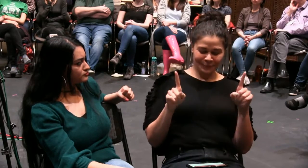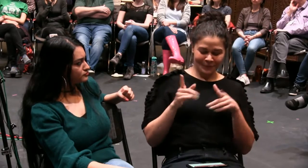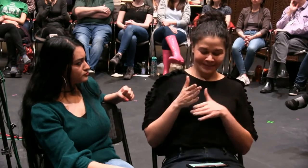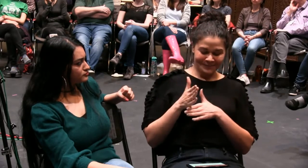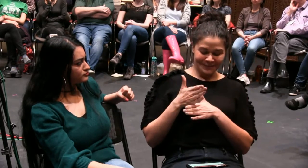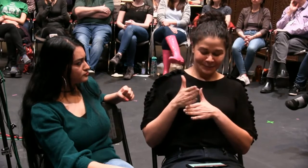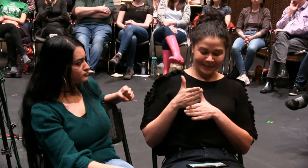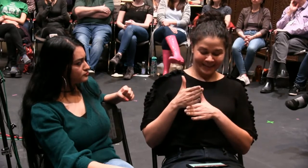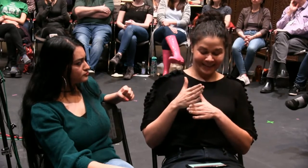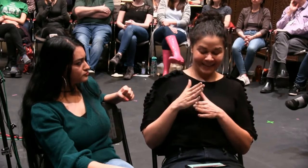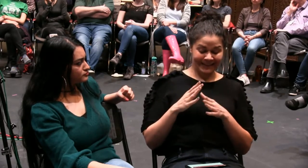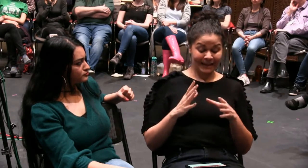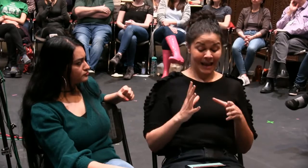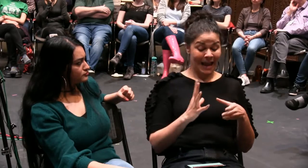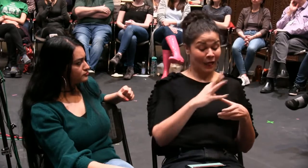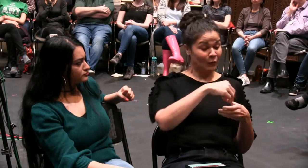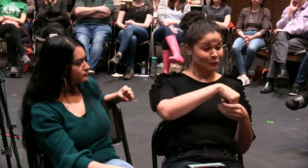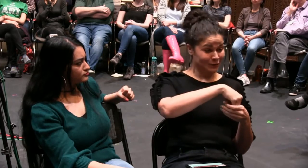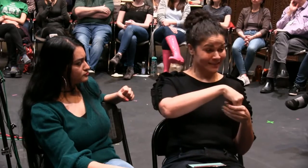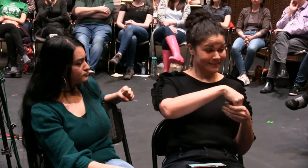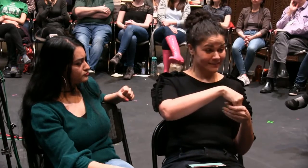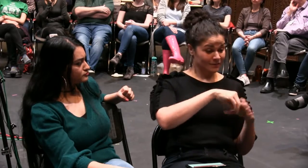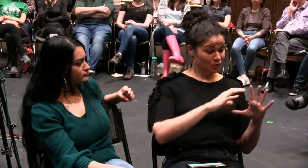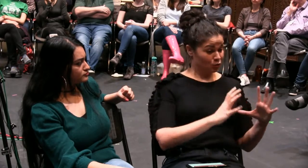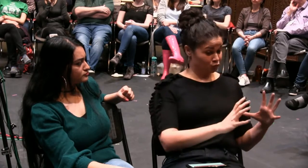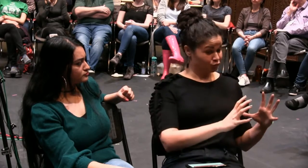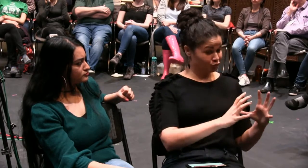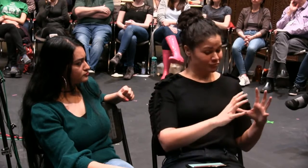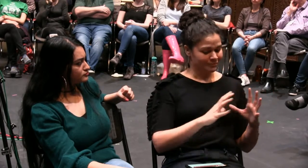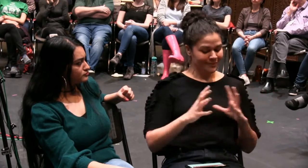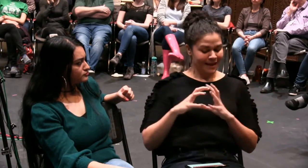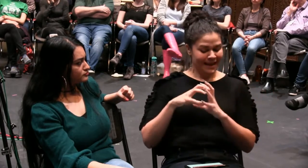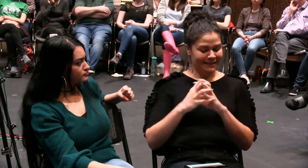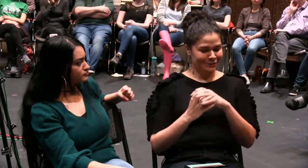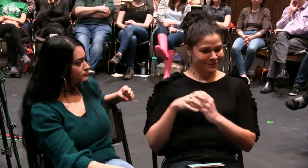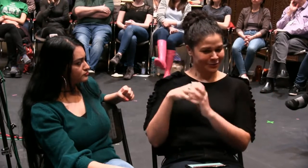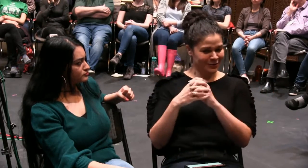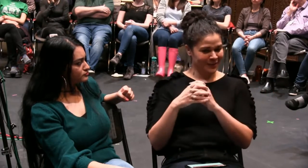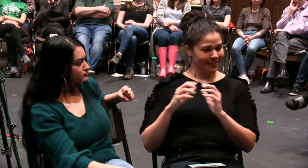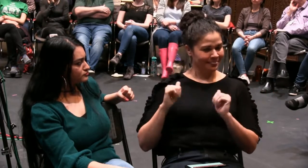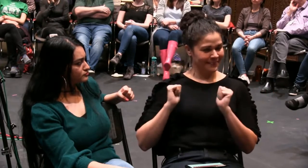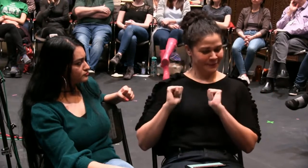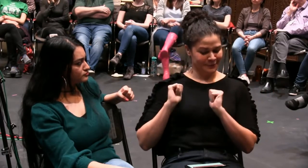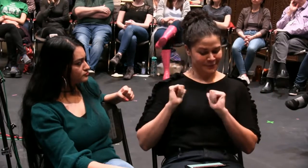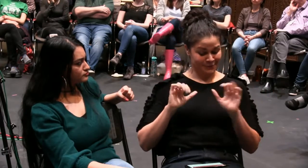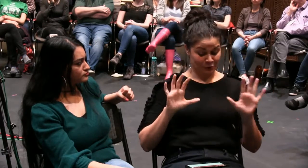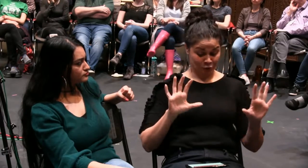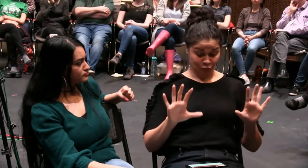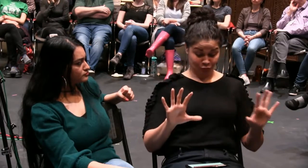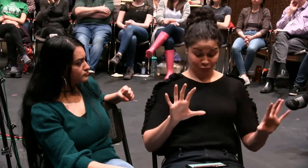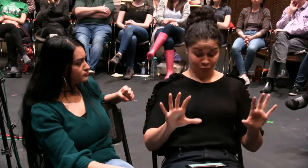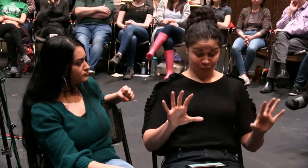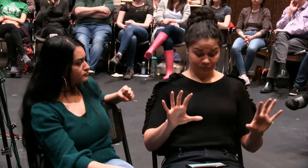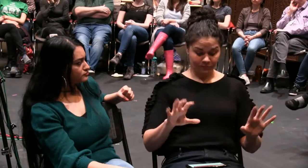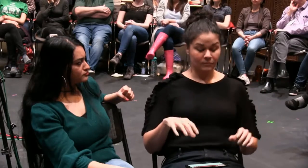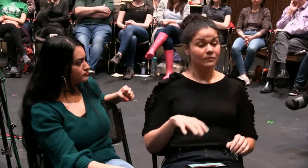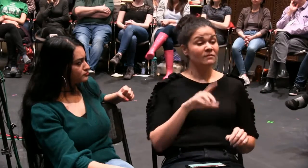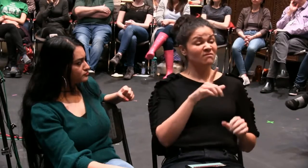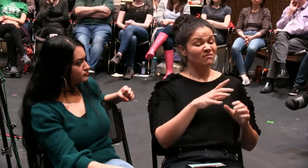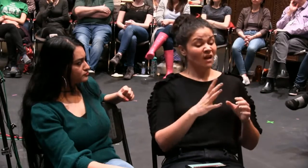about the difference between intersectionality and inclusion in theater